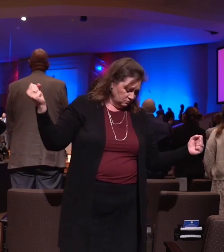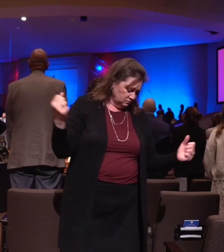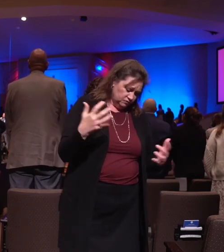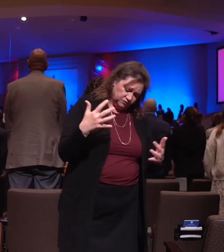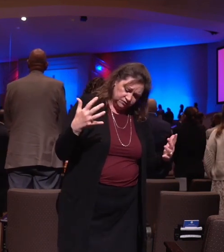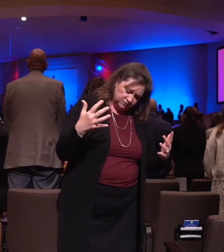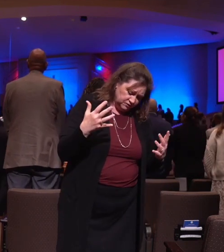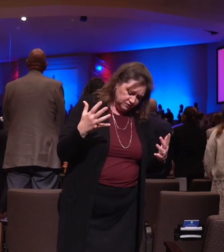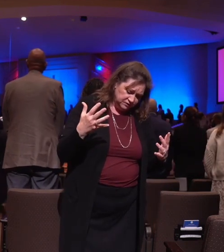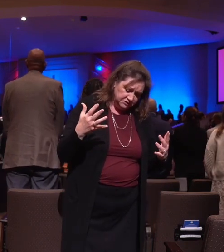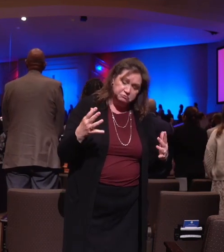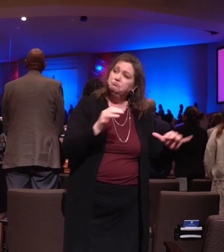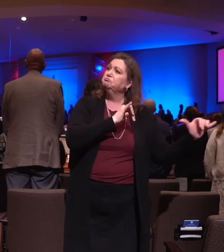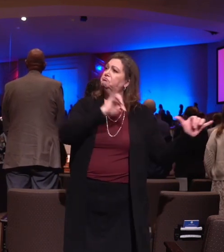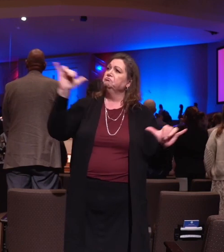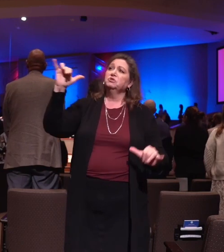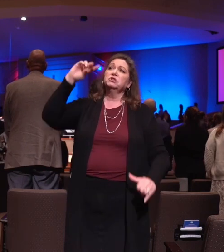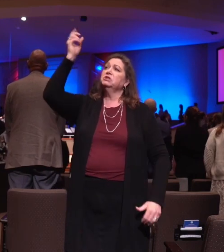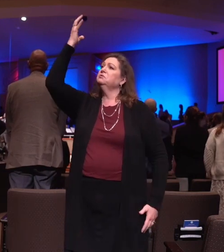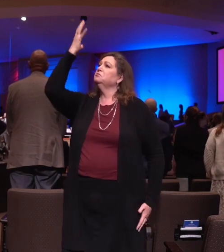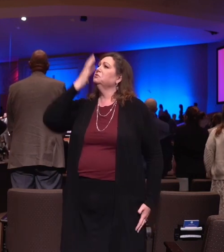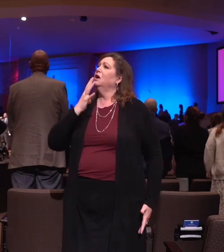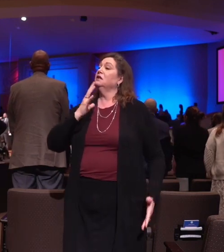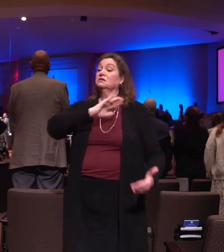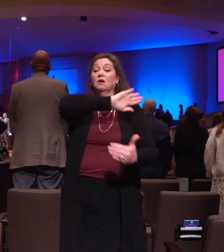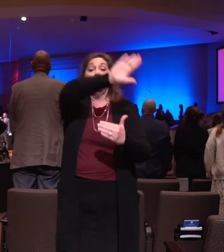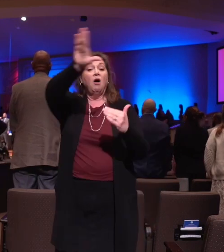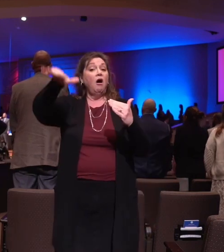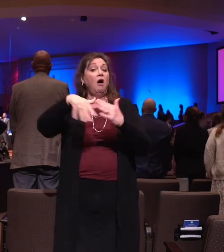grace my fears relieved.